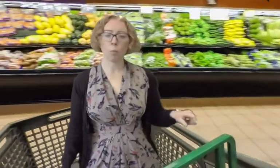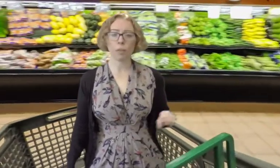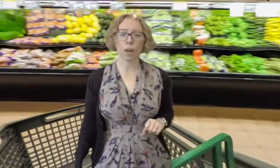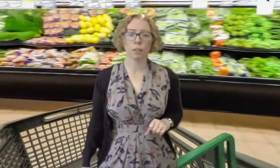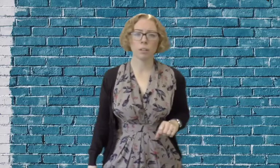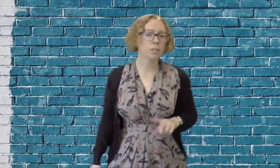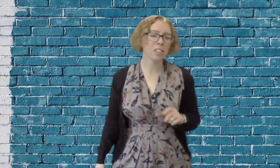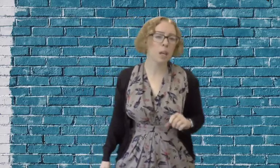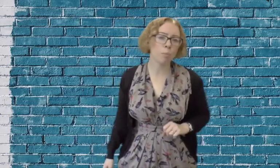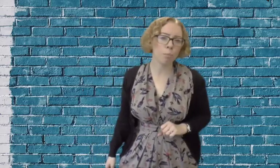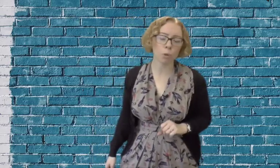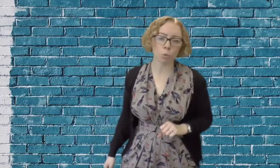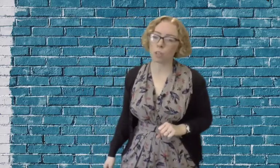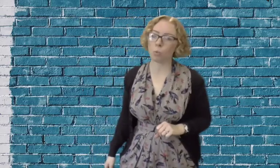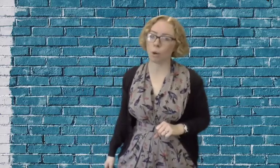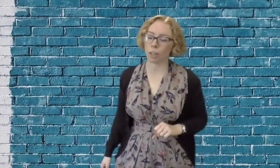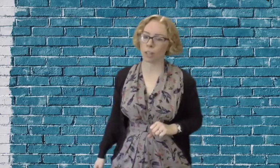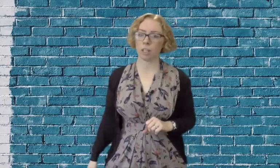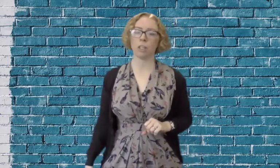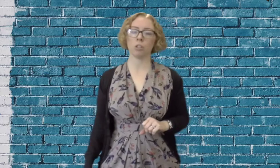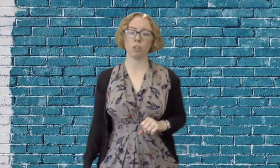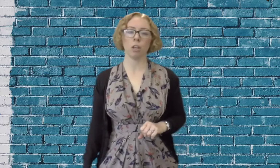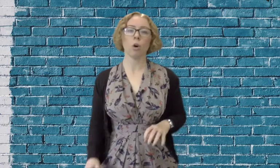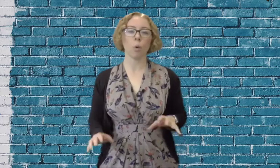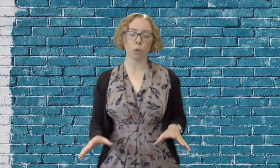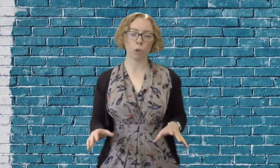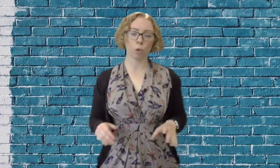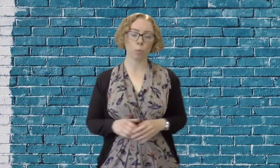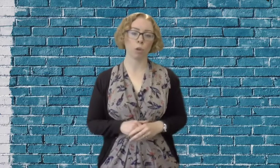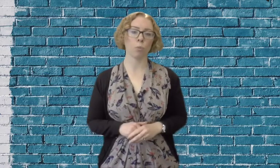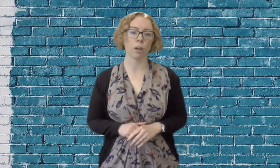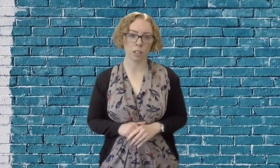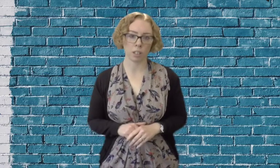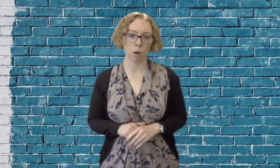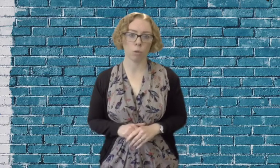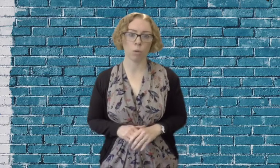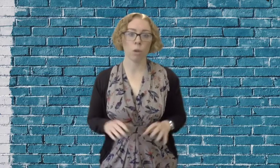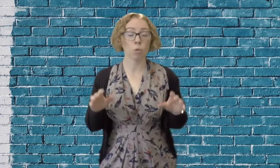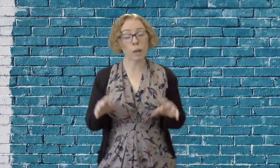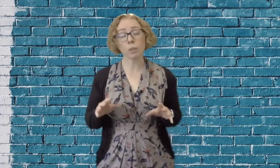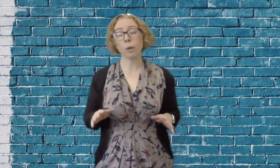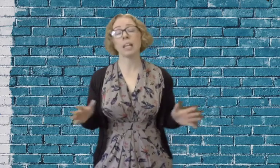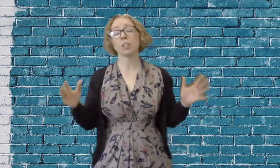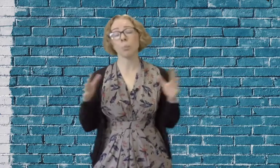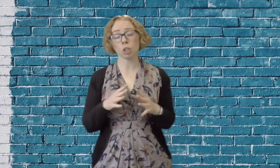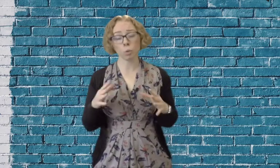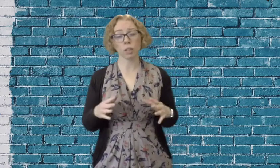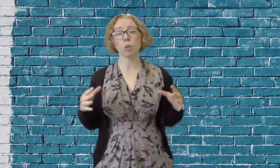buy that. The same model doesn't work in a state agency when you're putting your property on the market to sell. The reason being is that by doing that you're